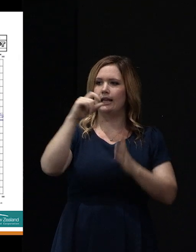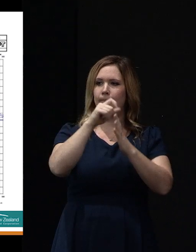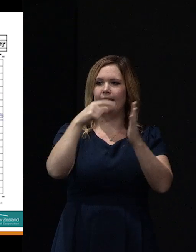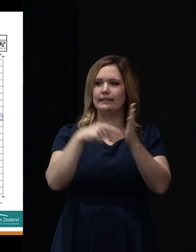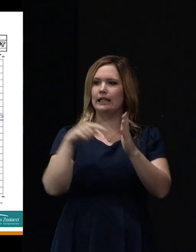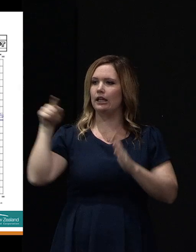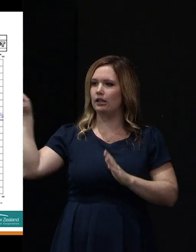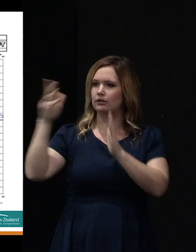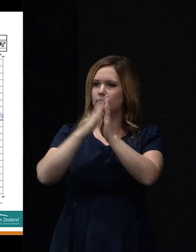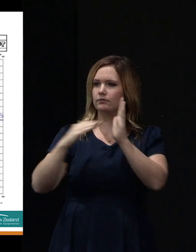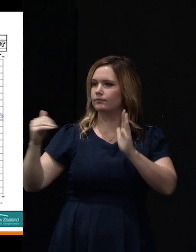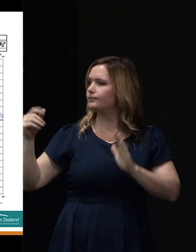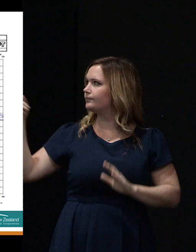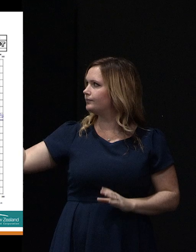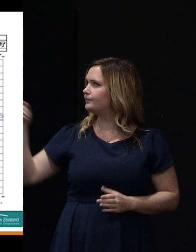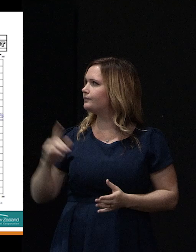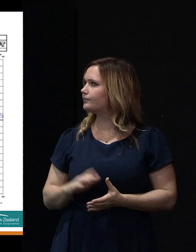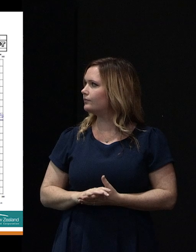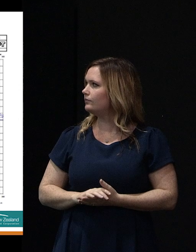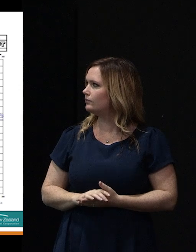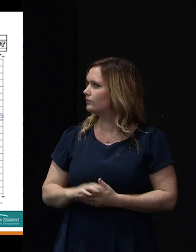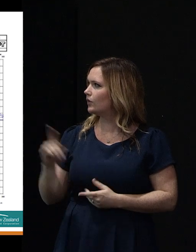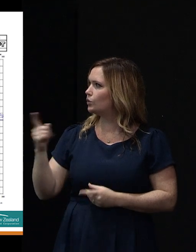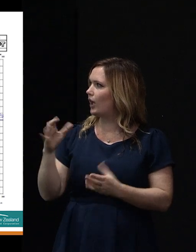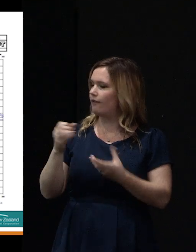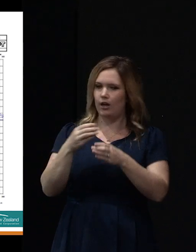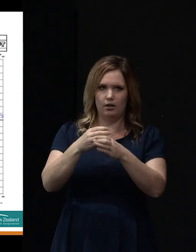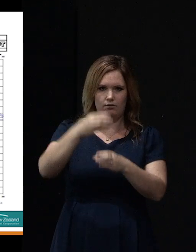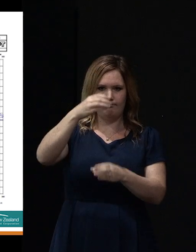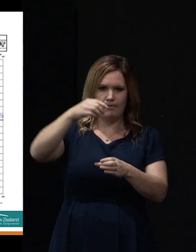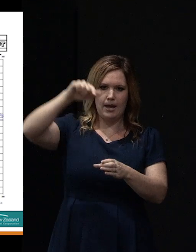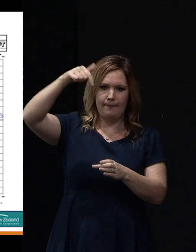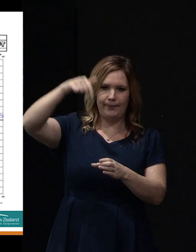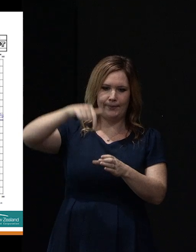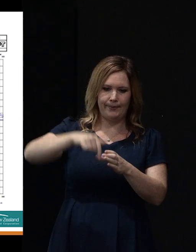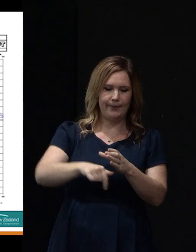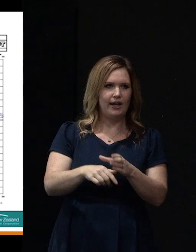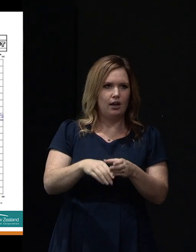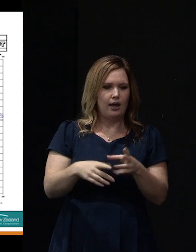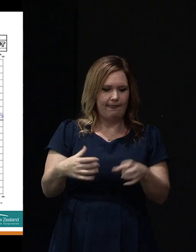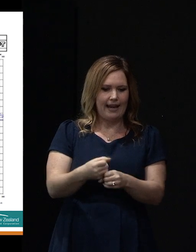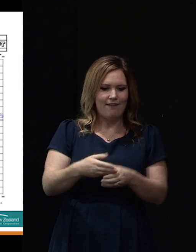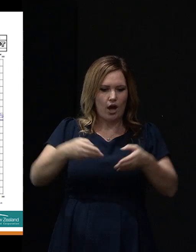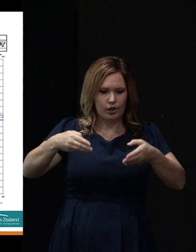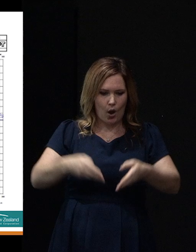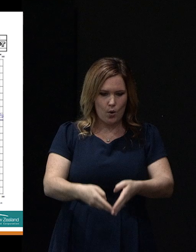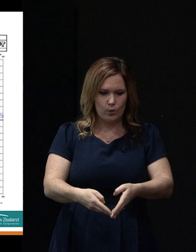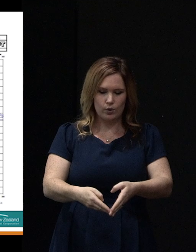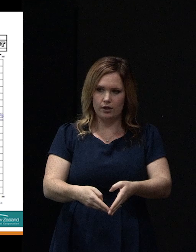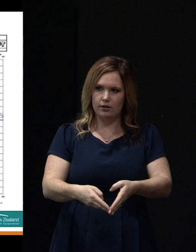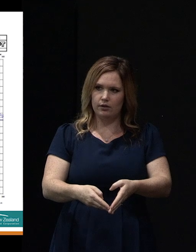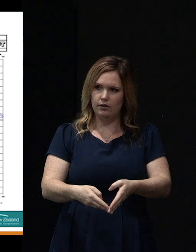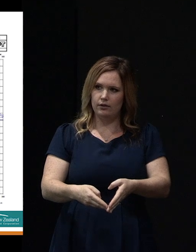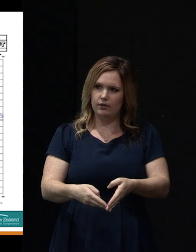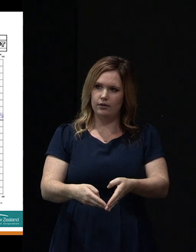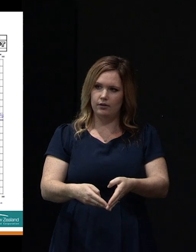What it does is it pushes essentially it pushes a steel rod into the ground. On the end of that rod is a cone cone shaped and then